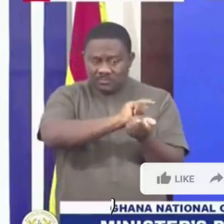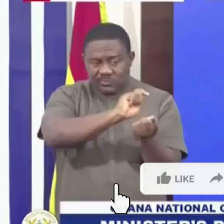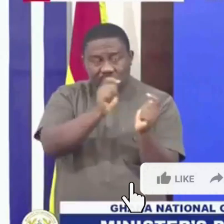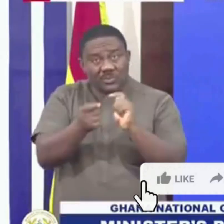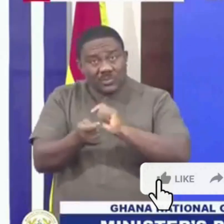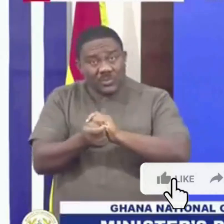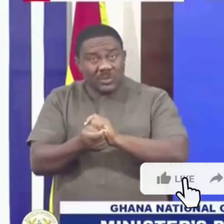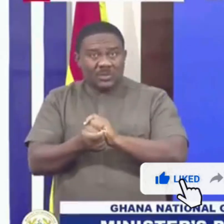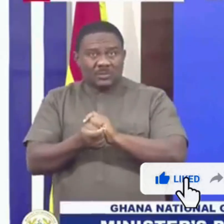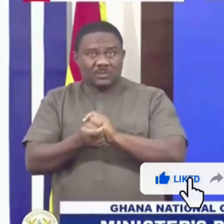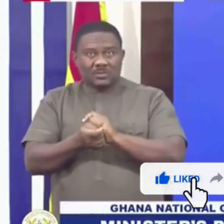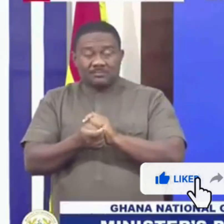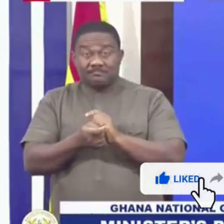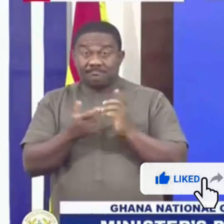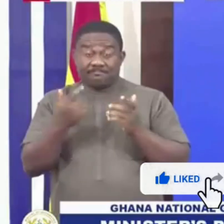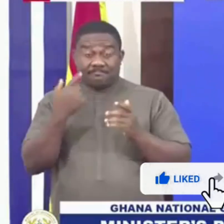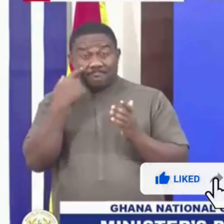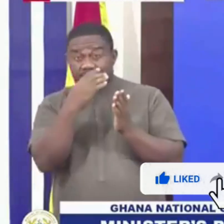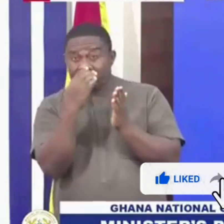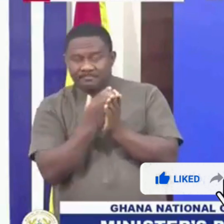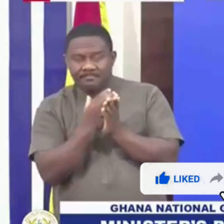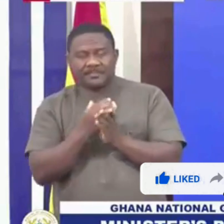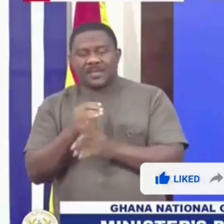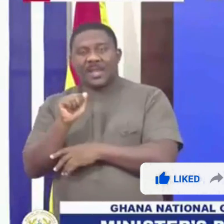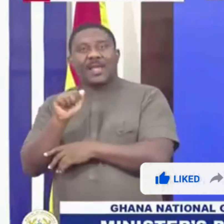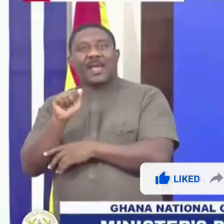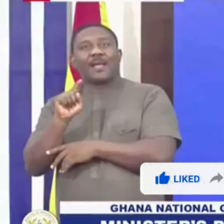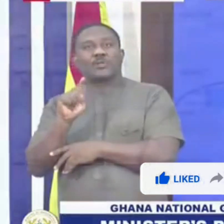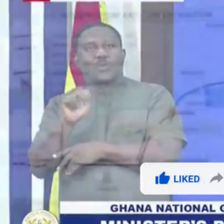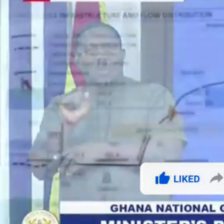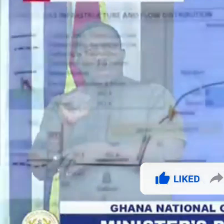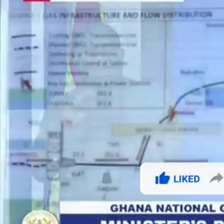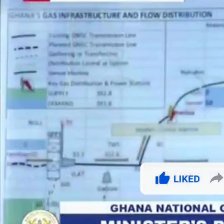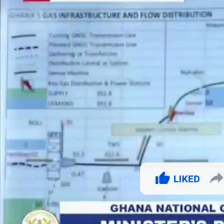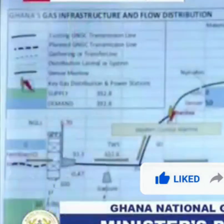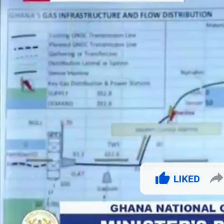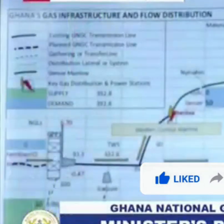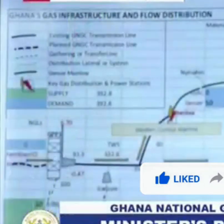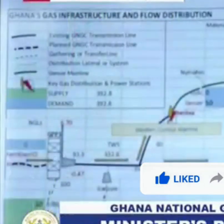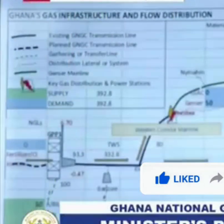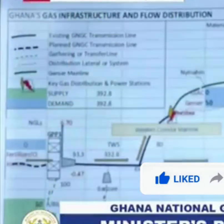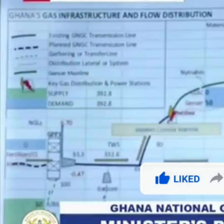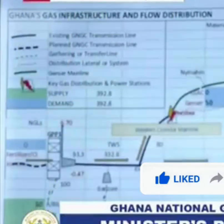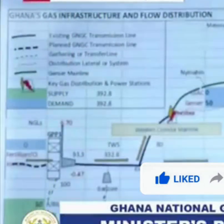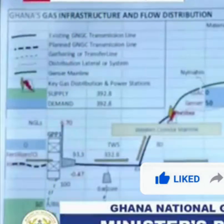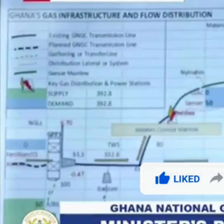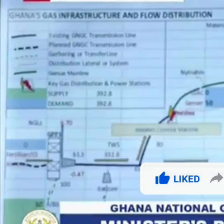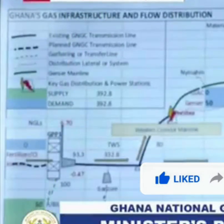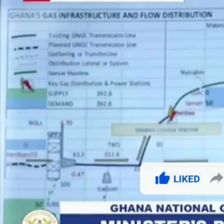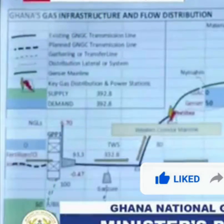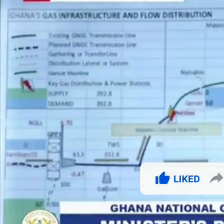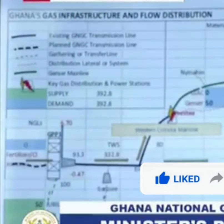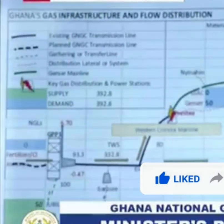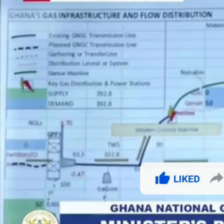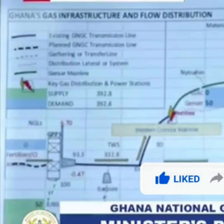that goes through processing. And you see the Attuabo gas processing plant there. Once it is processed, that